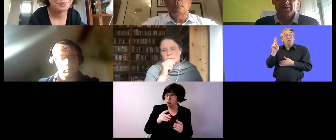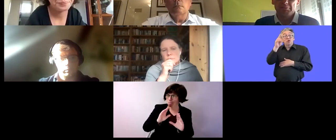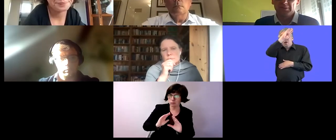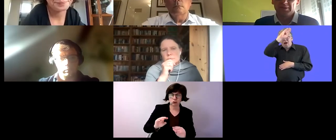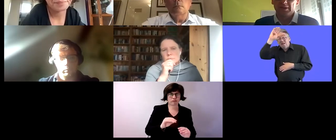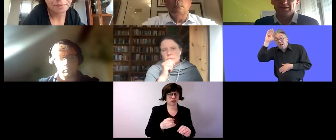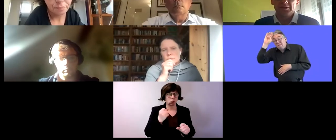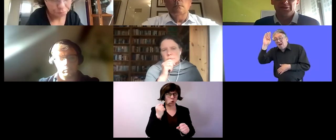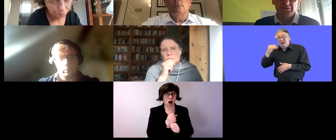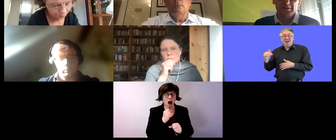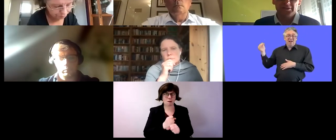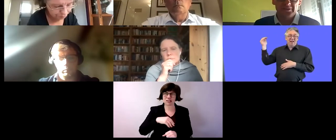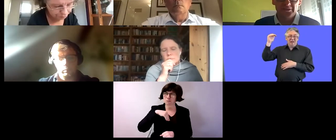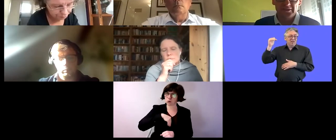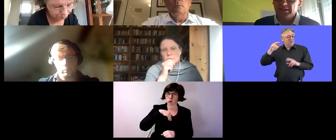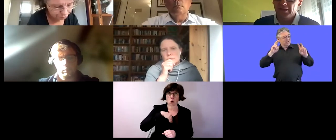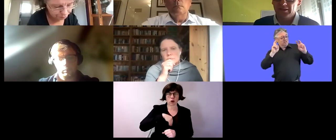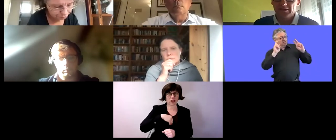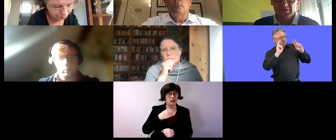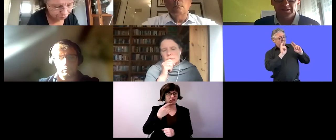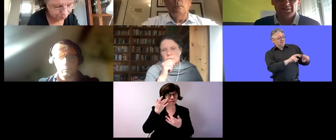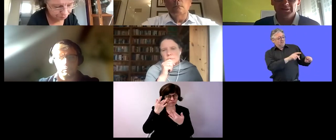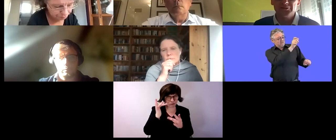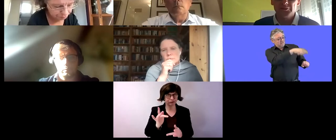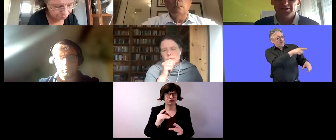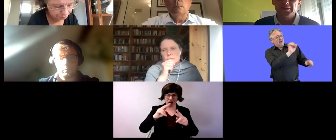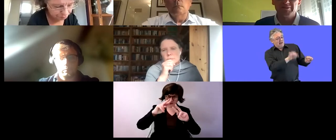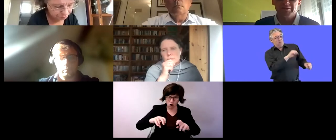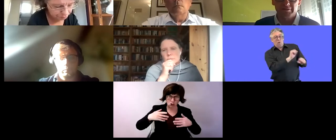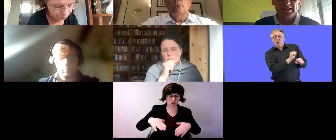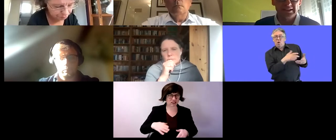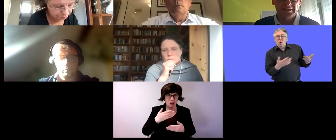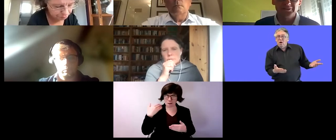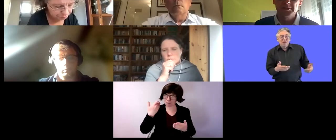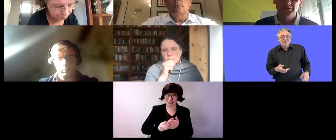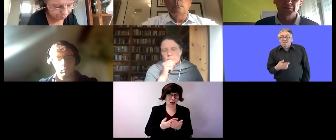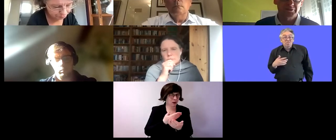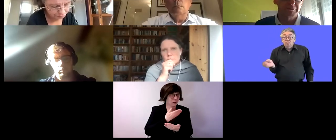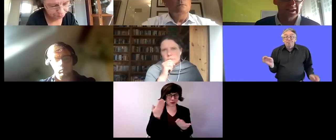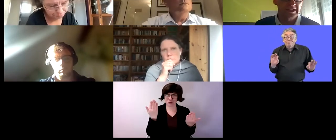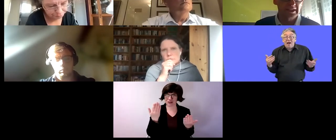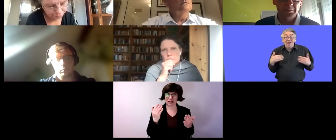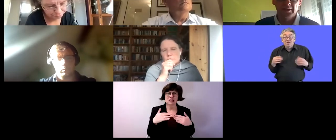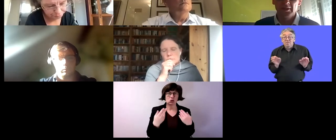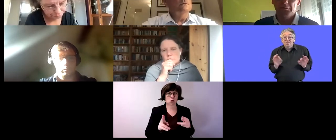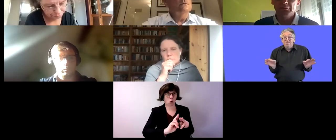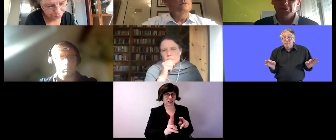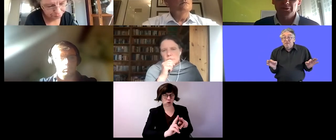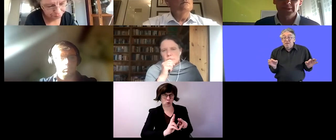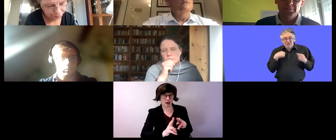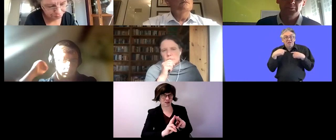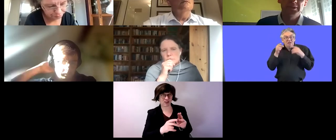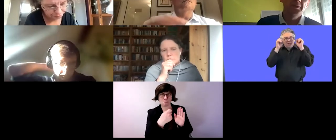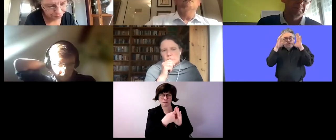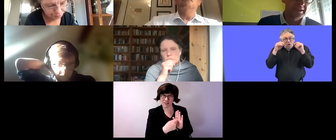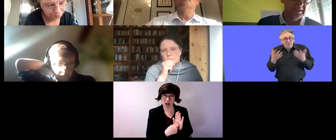amazing it is is existing instruments and validated instruments for valid people but not